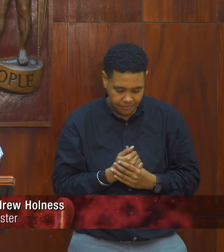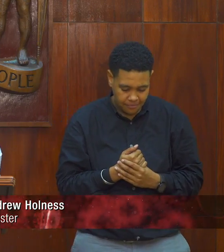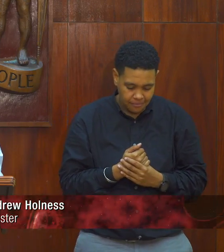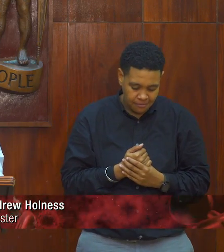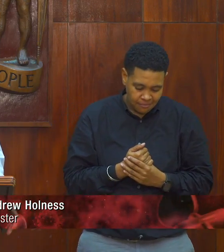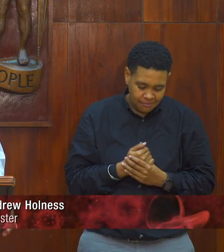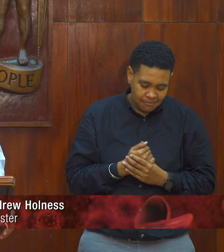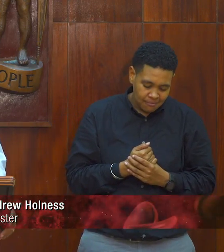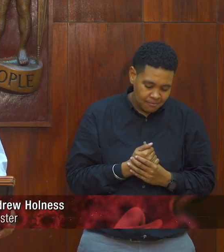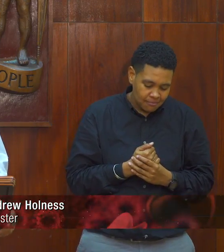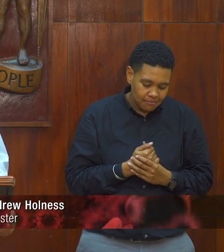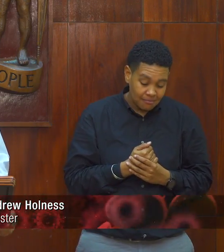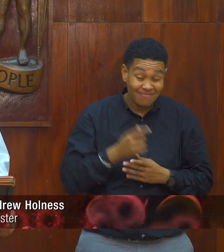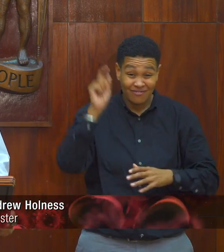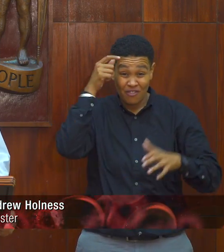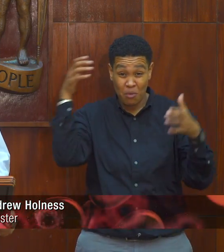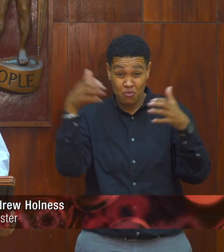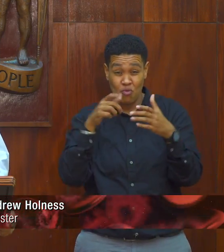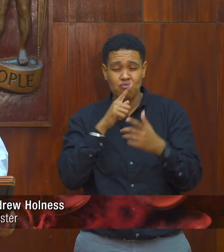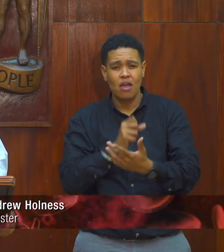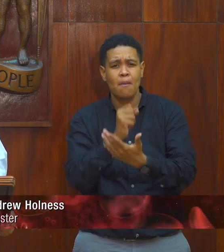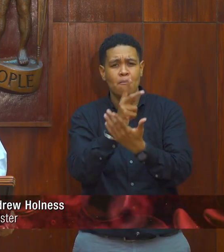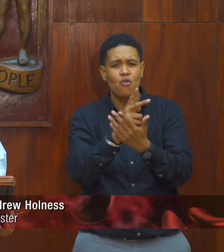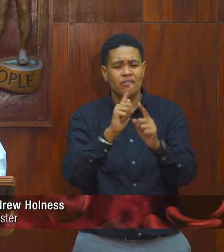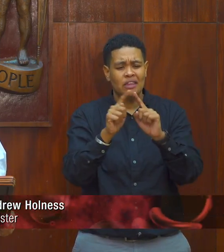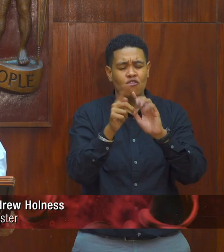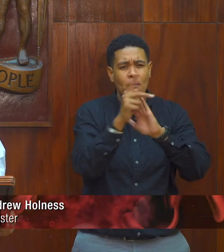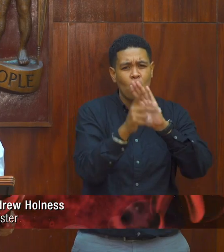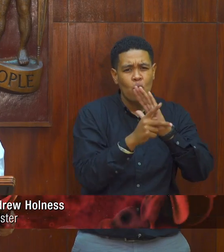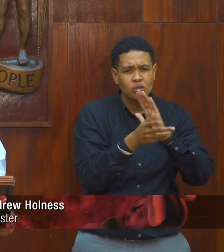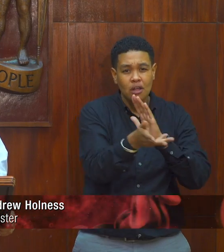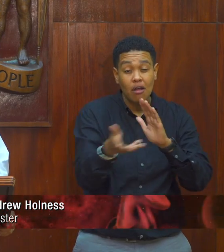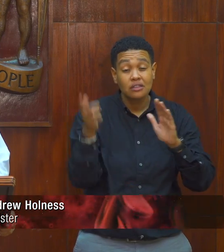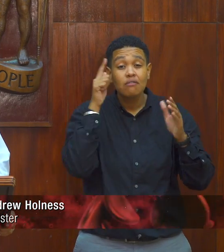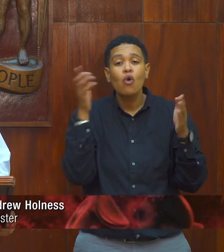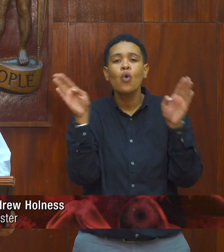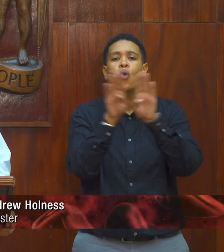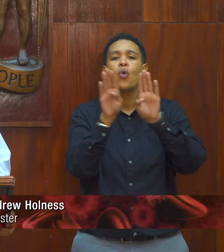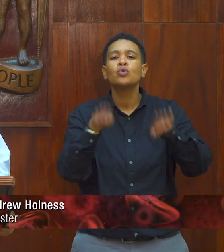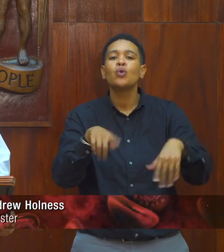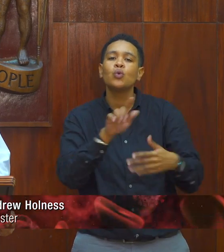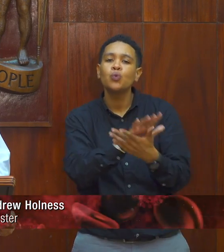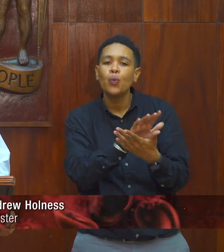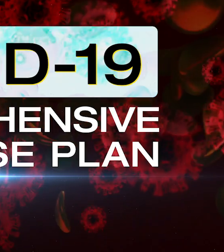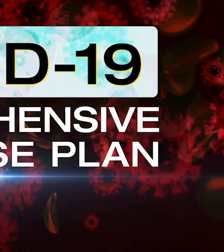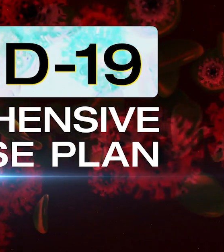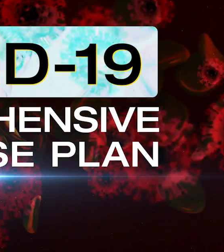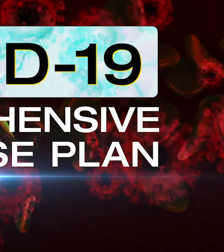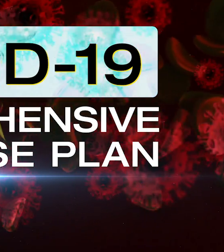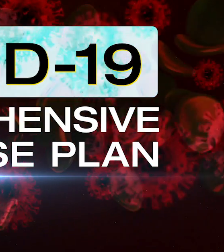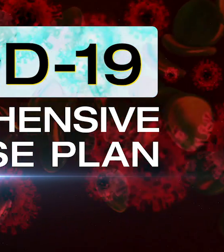Cabinet has approved protocols for the closure of schools